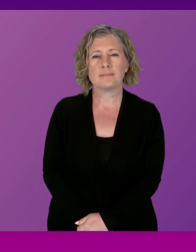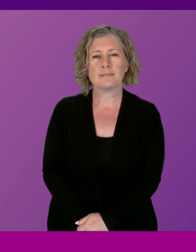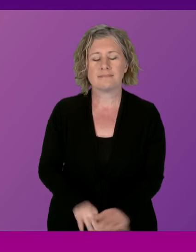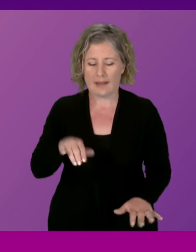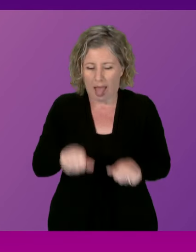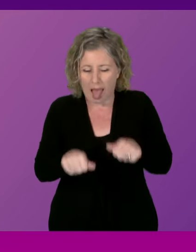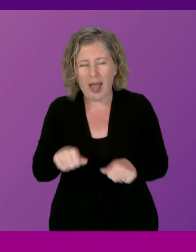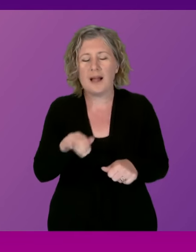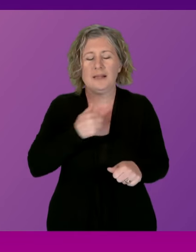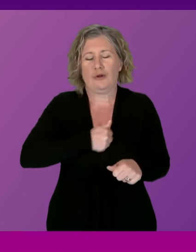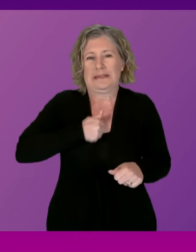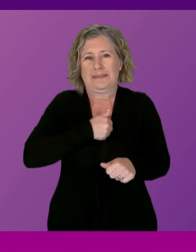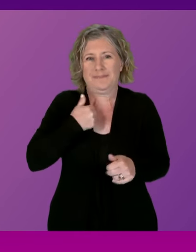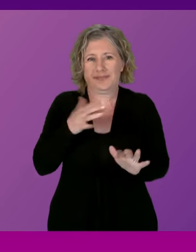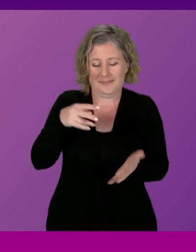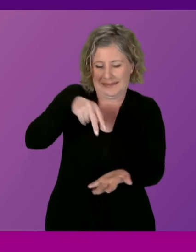Apologies, President-Officer.